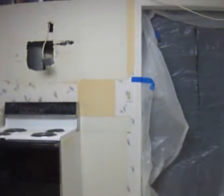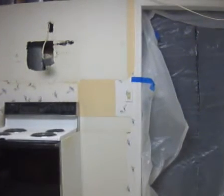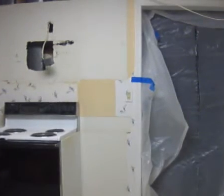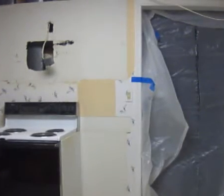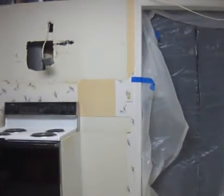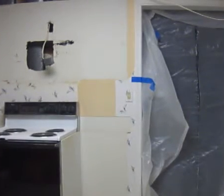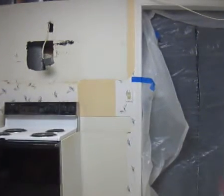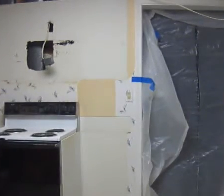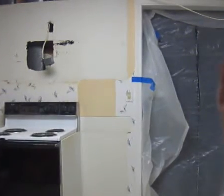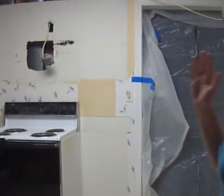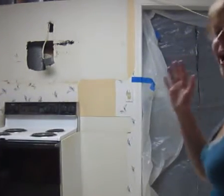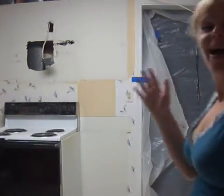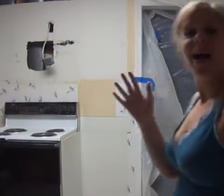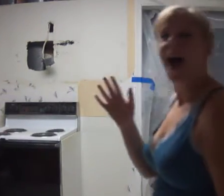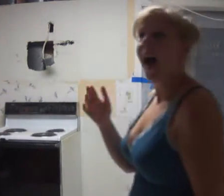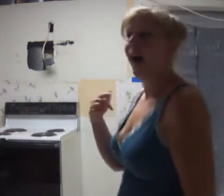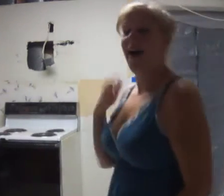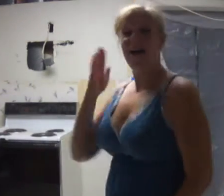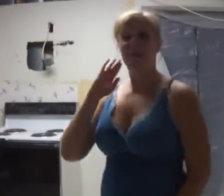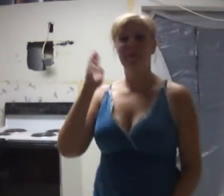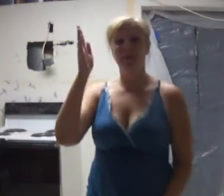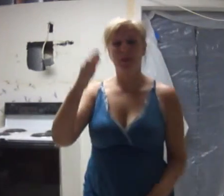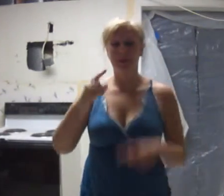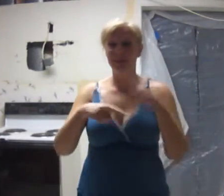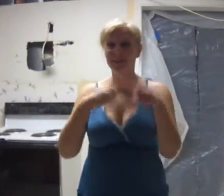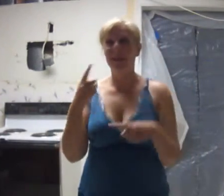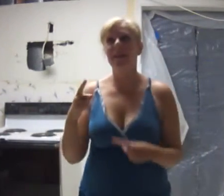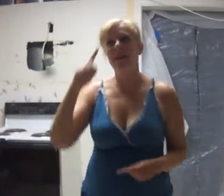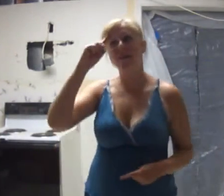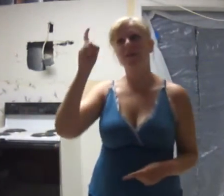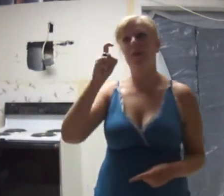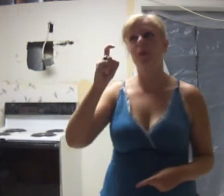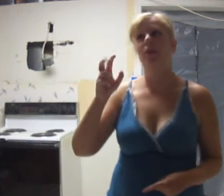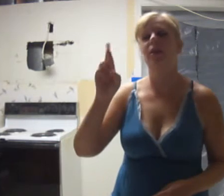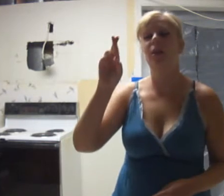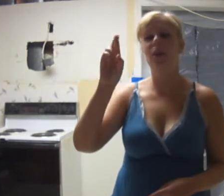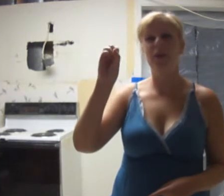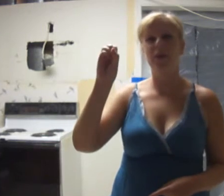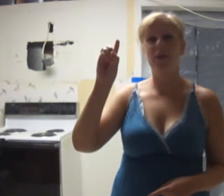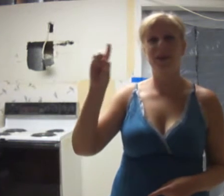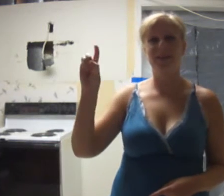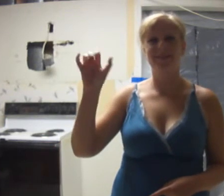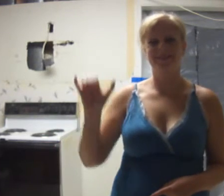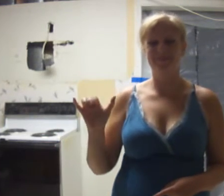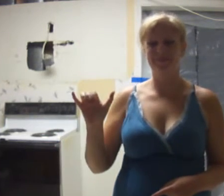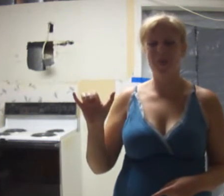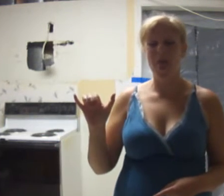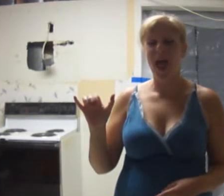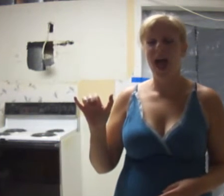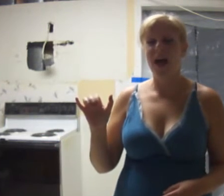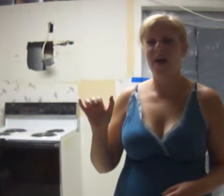Okay, I'm going to sign for a bar. Um,